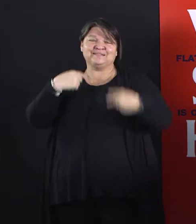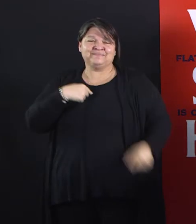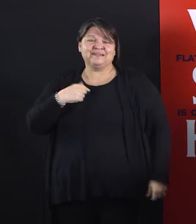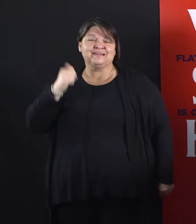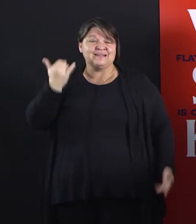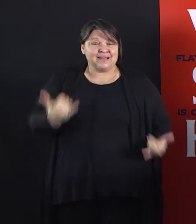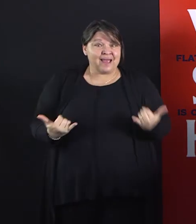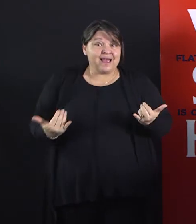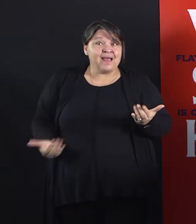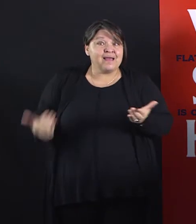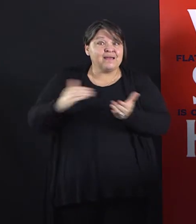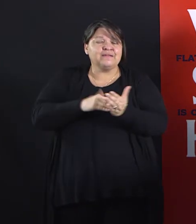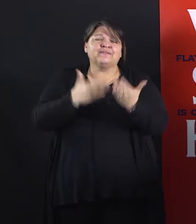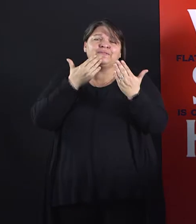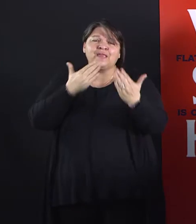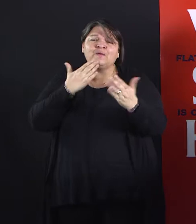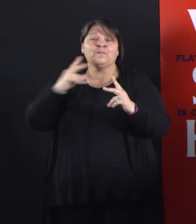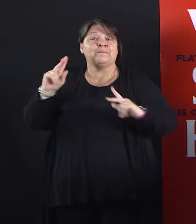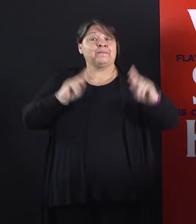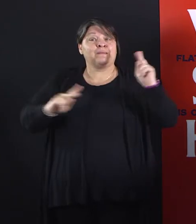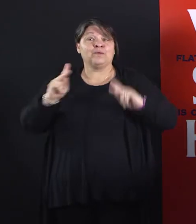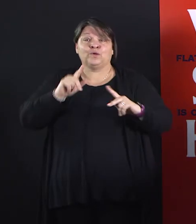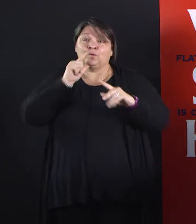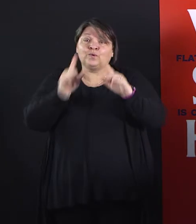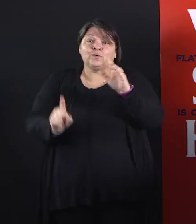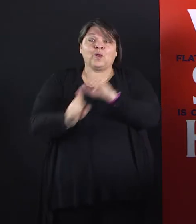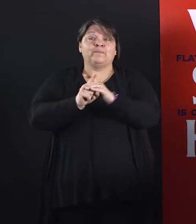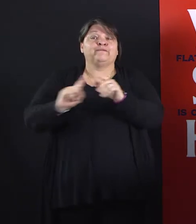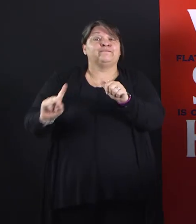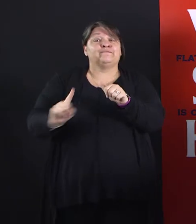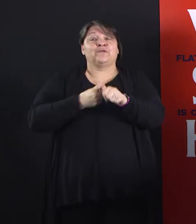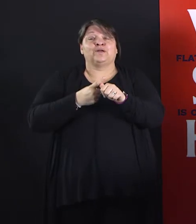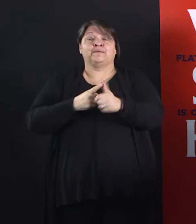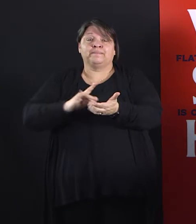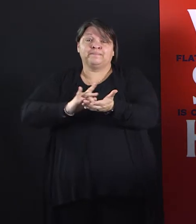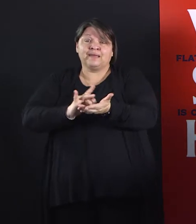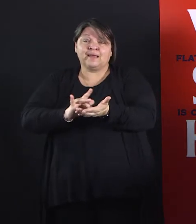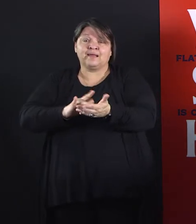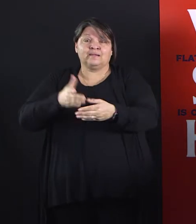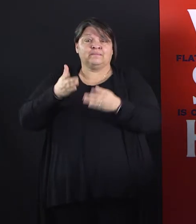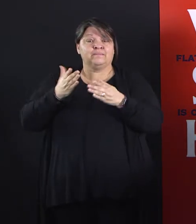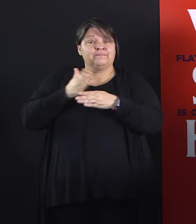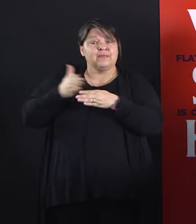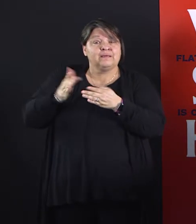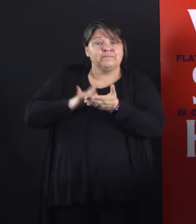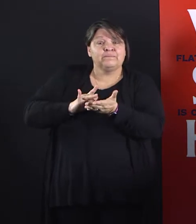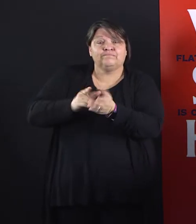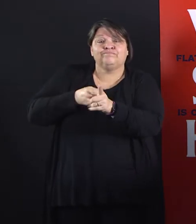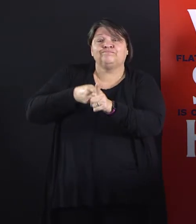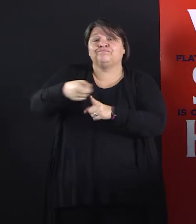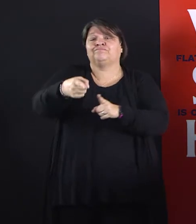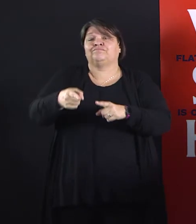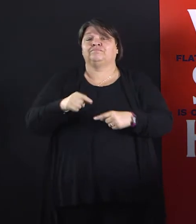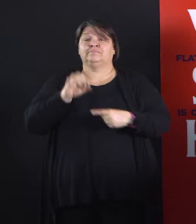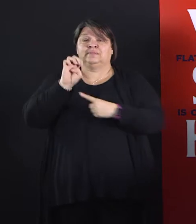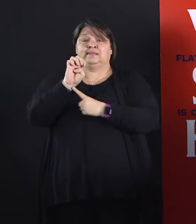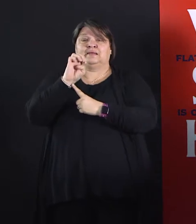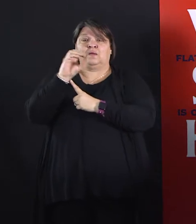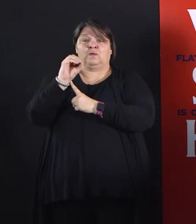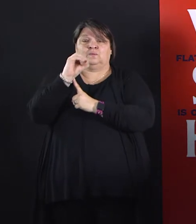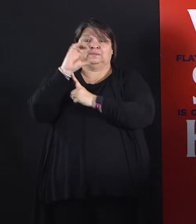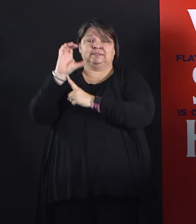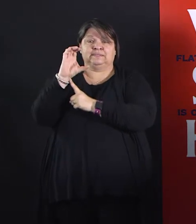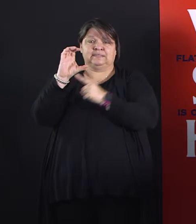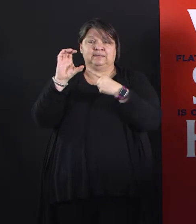responders, our medical professionals, and everyone at the EOC who's out there working on your behalf and